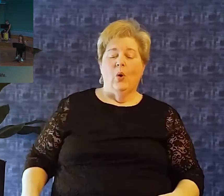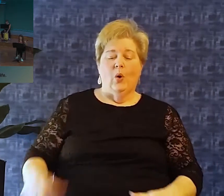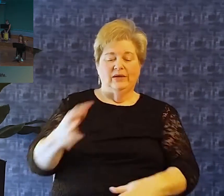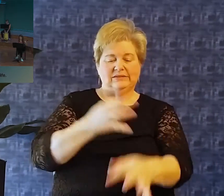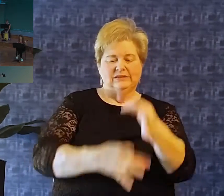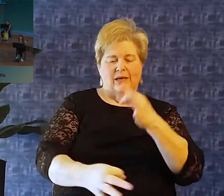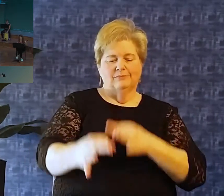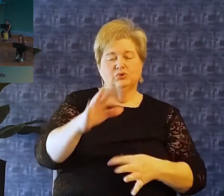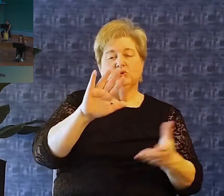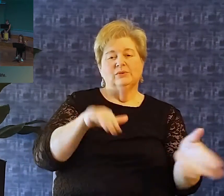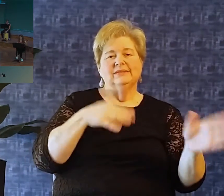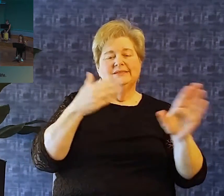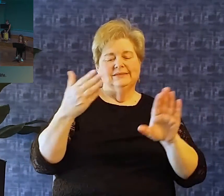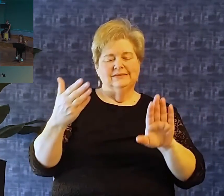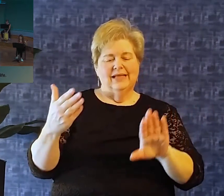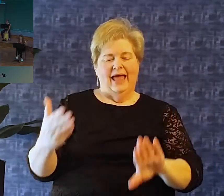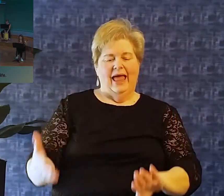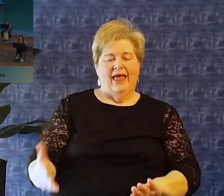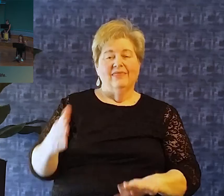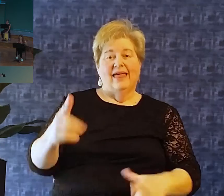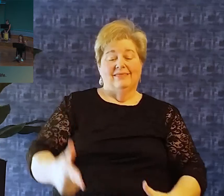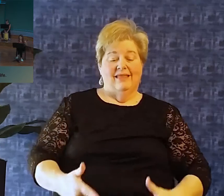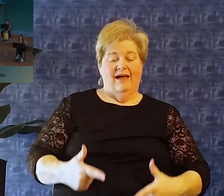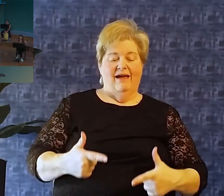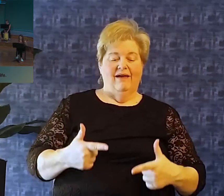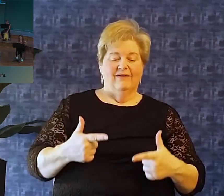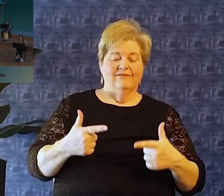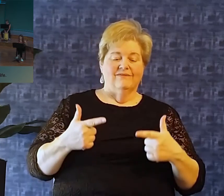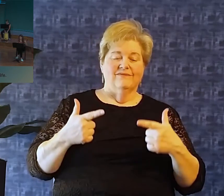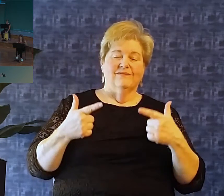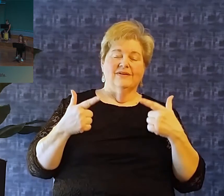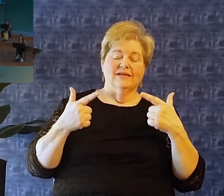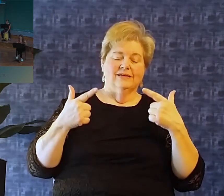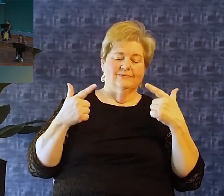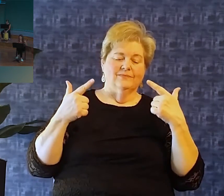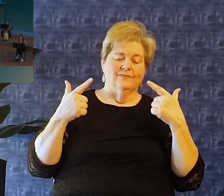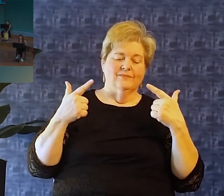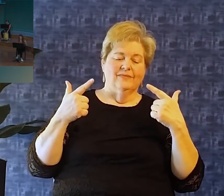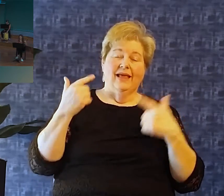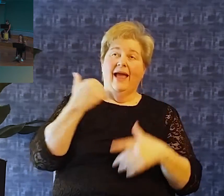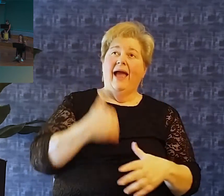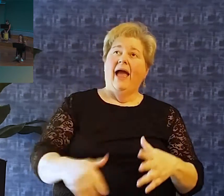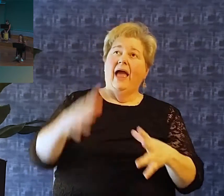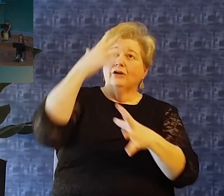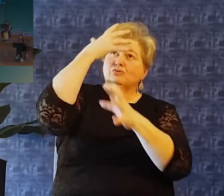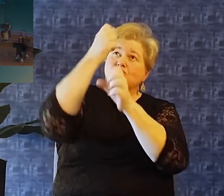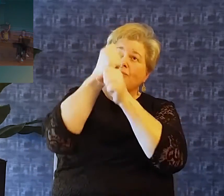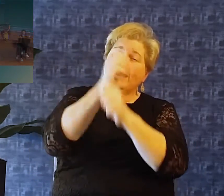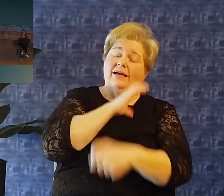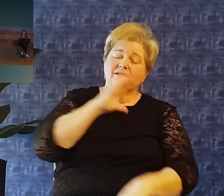Lord's vicarious death and life I cling to